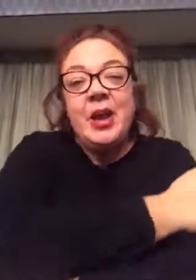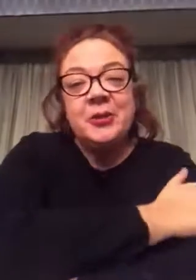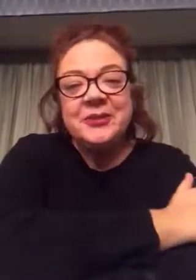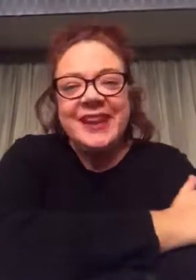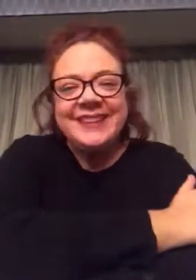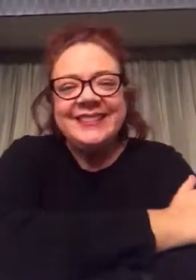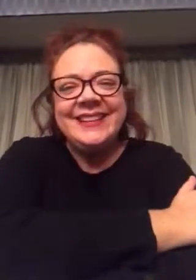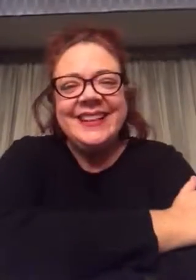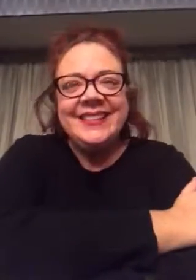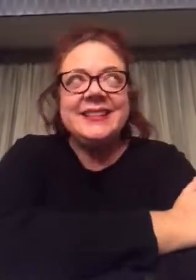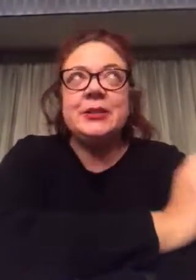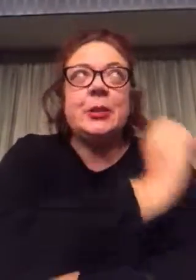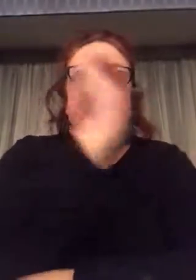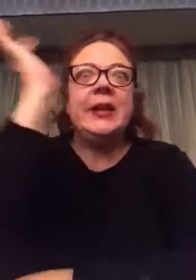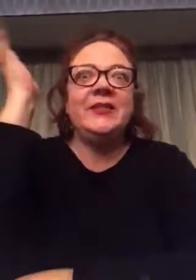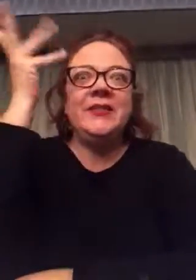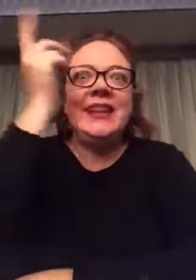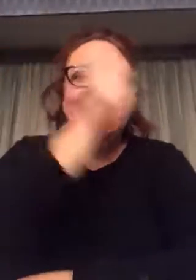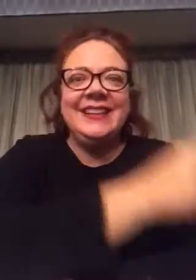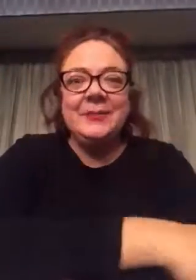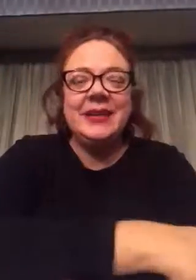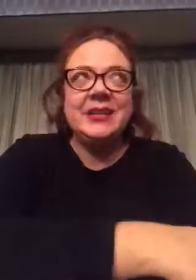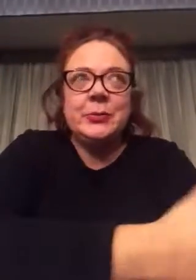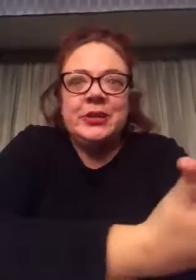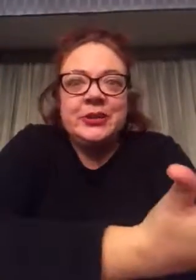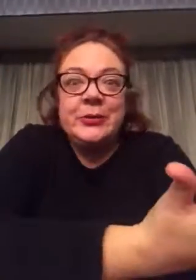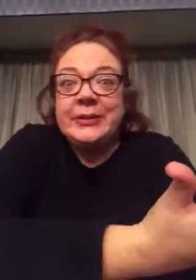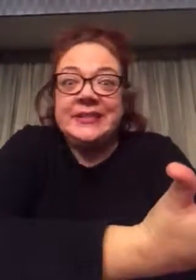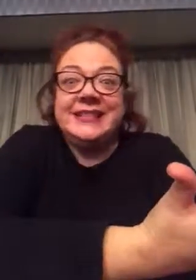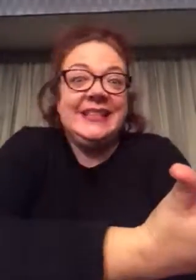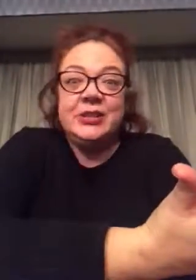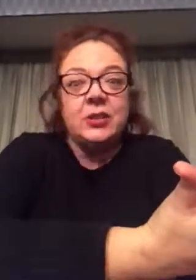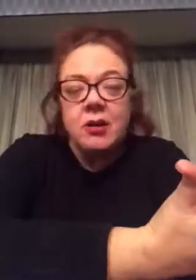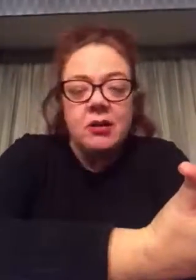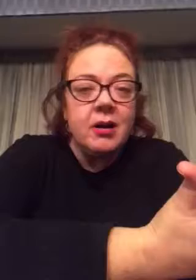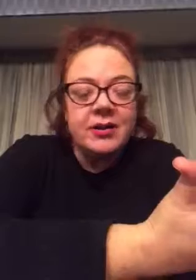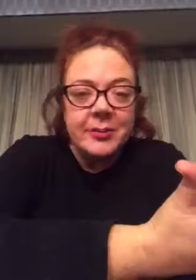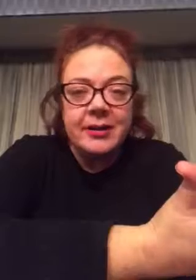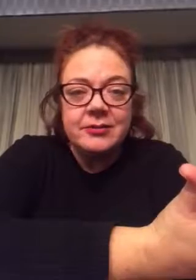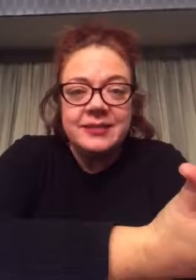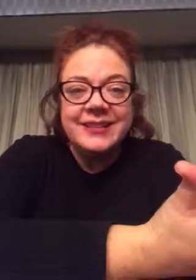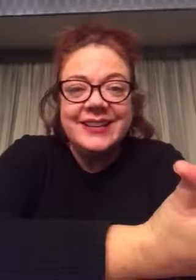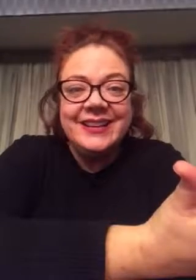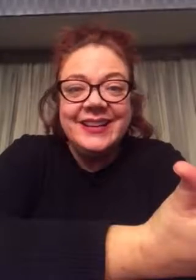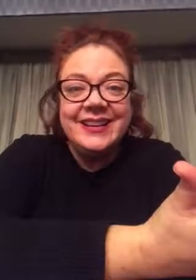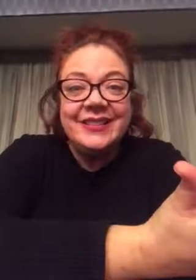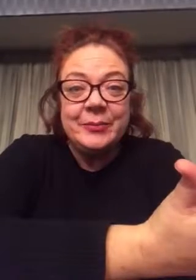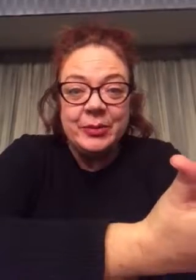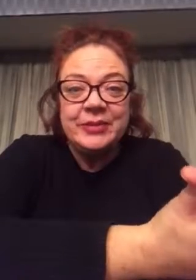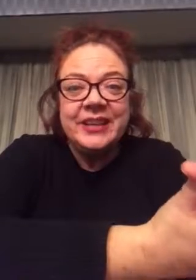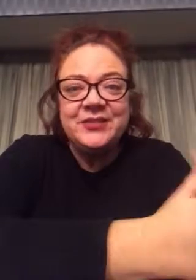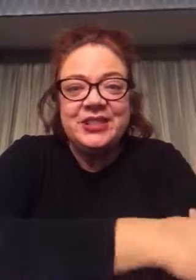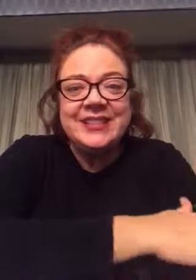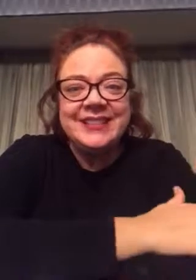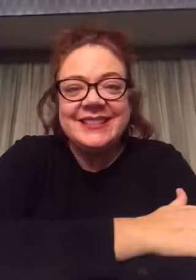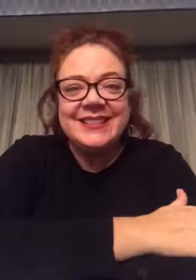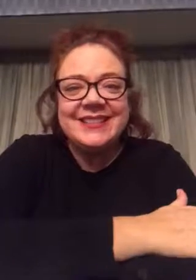Okay, this is our grand finale because we are going to sing a song all about the birthday of Jesus because